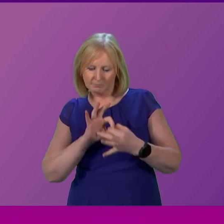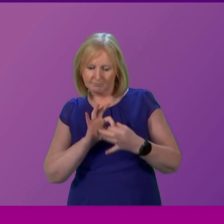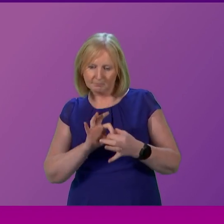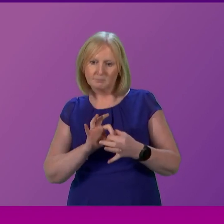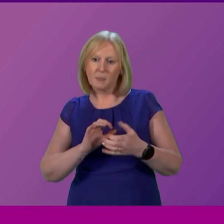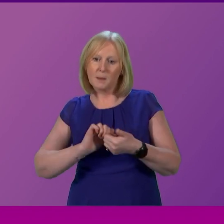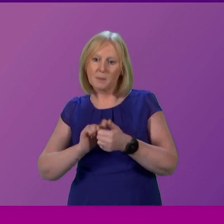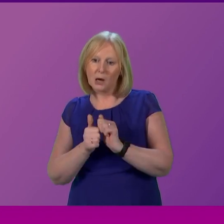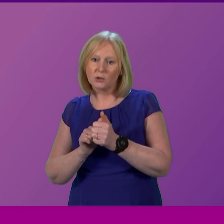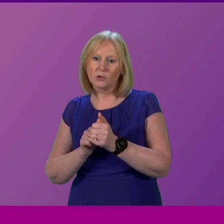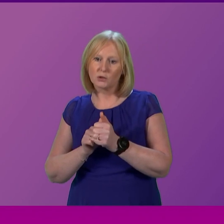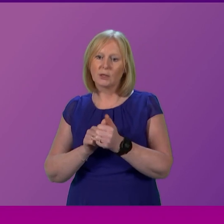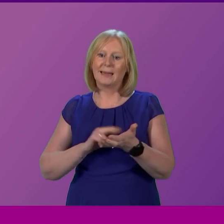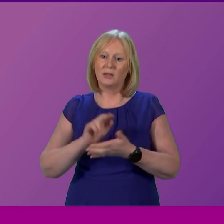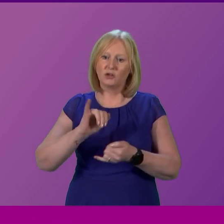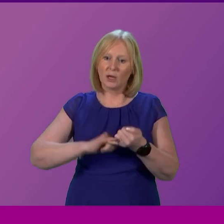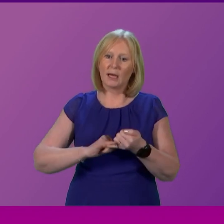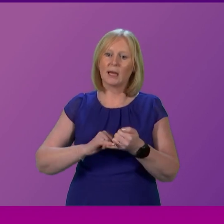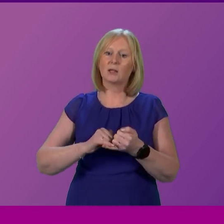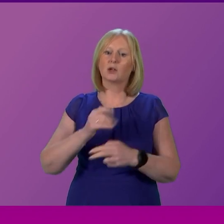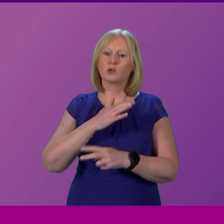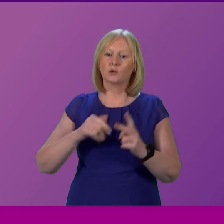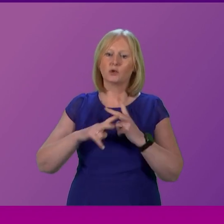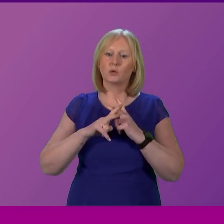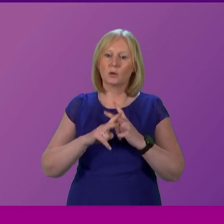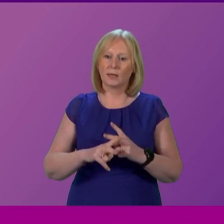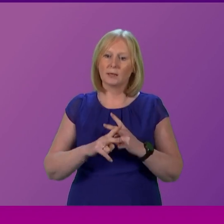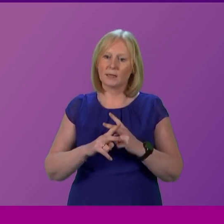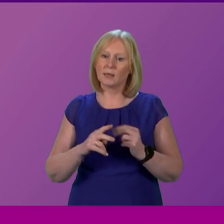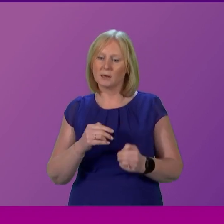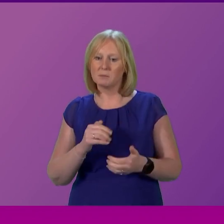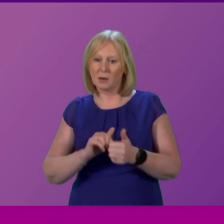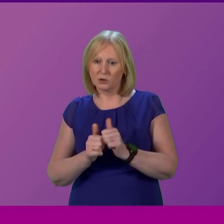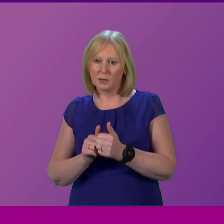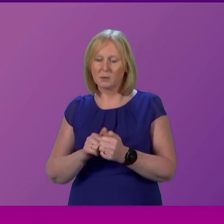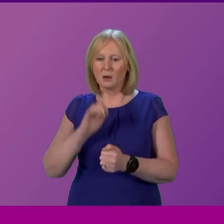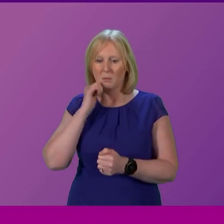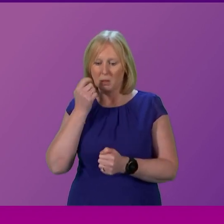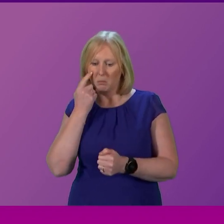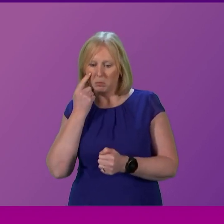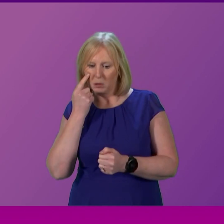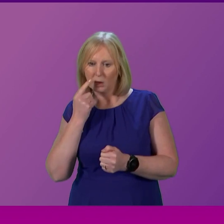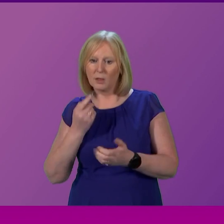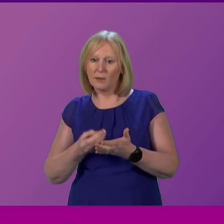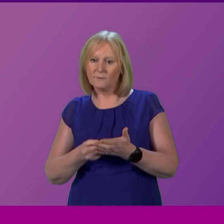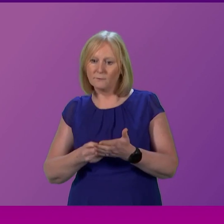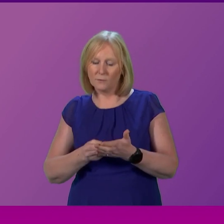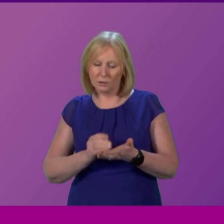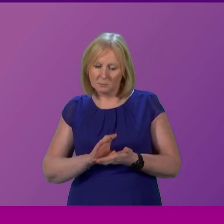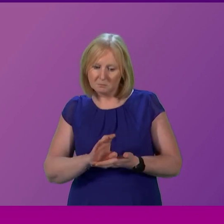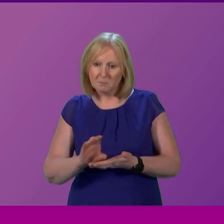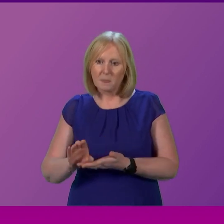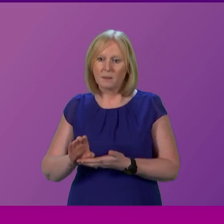health and social care partnerships and local authorities to ensure appropriate use of funds and evidence of the impact this funding